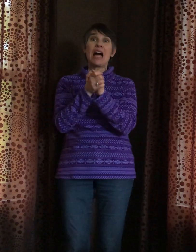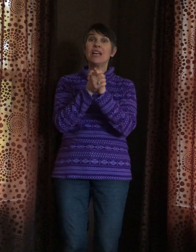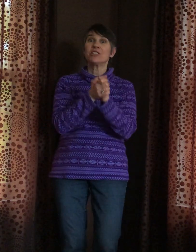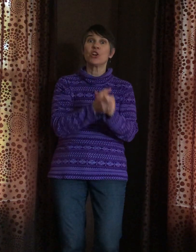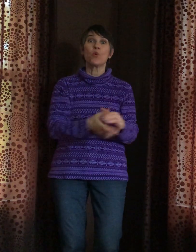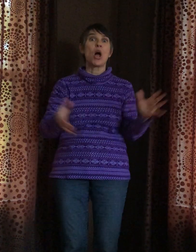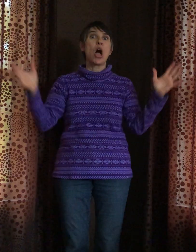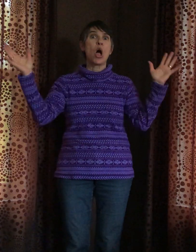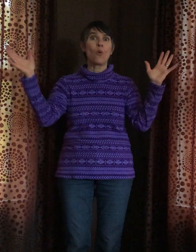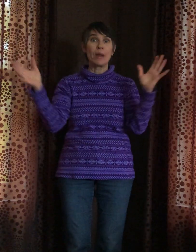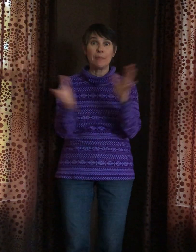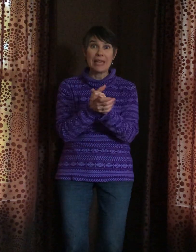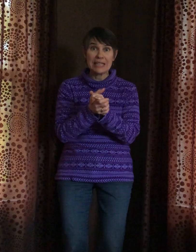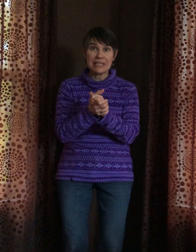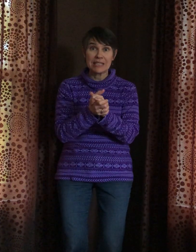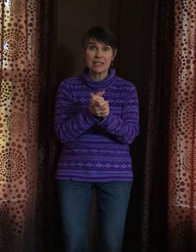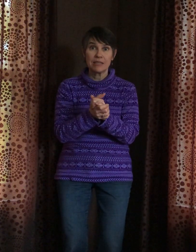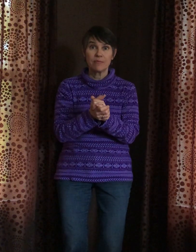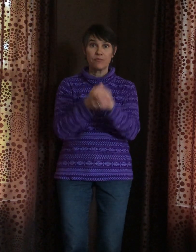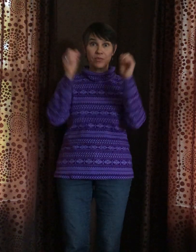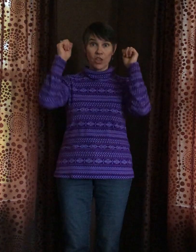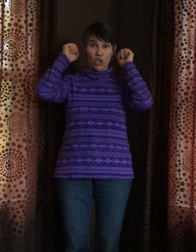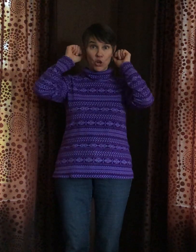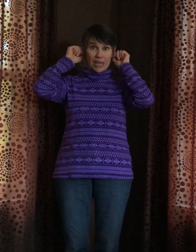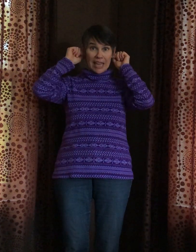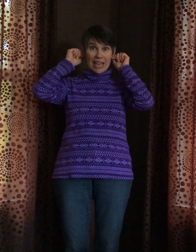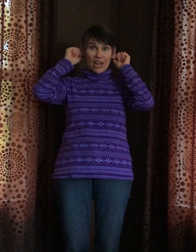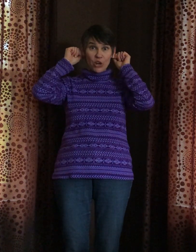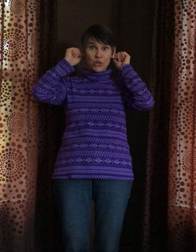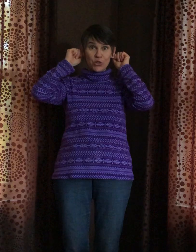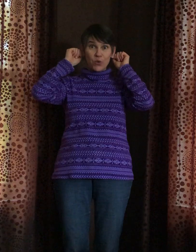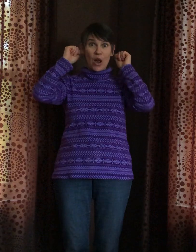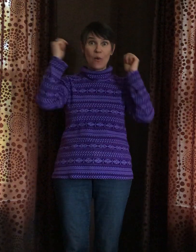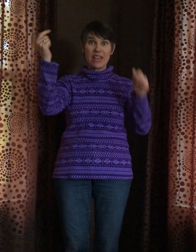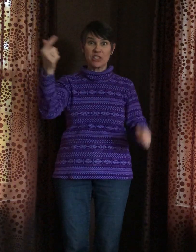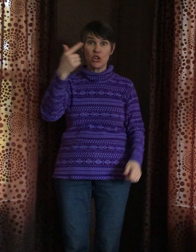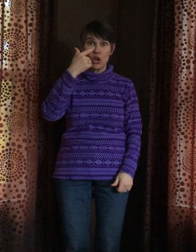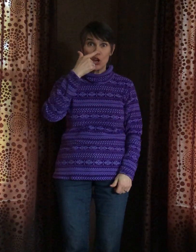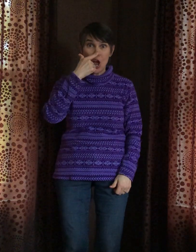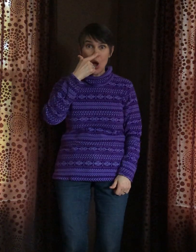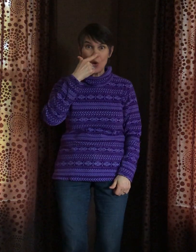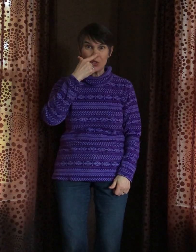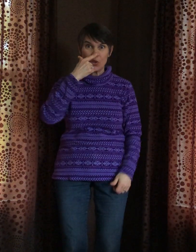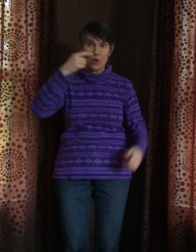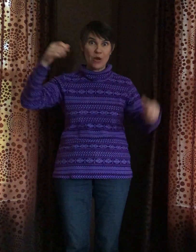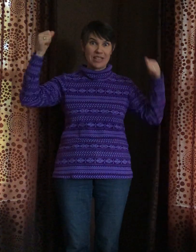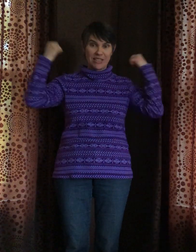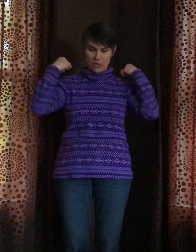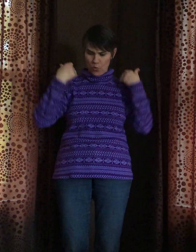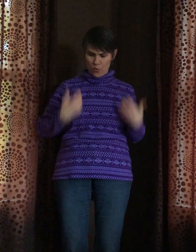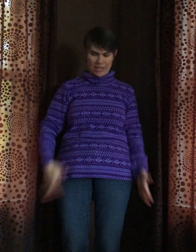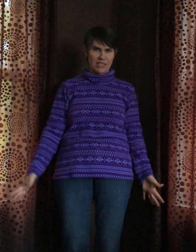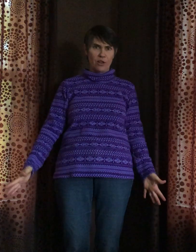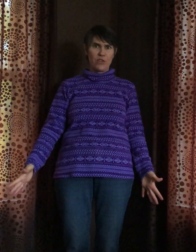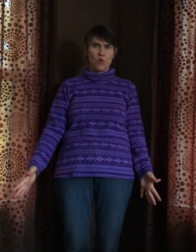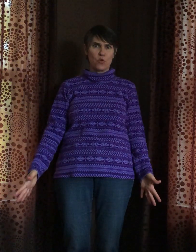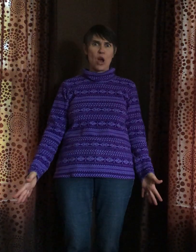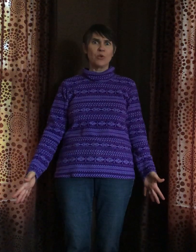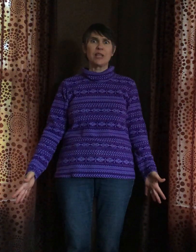you're all one piece. Your ears grow as your nose grows as the rest of you grows